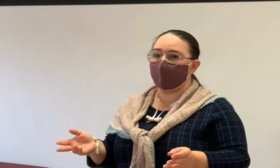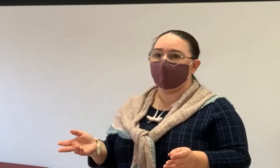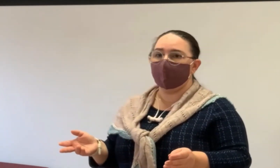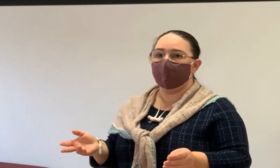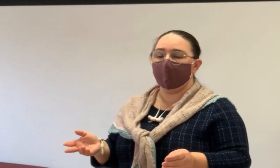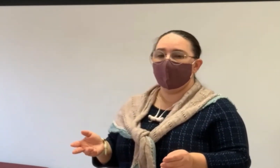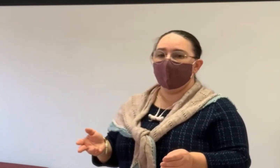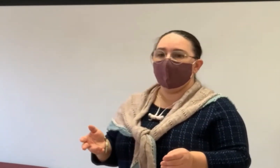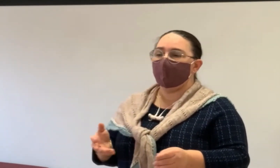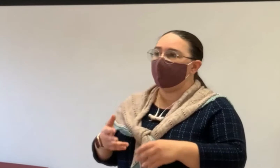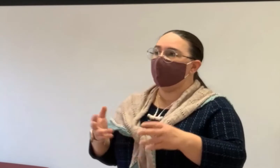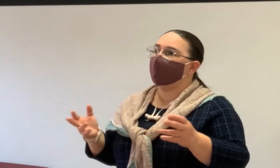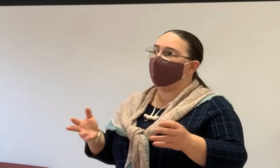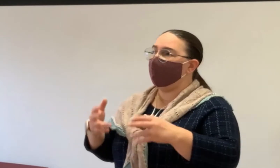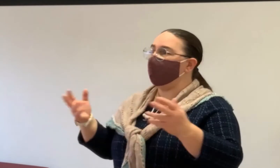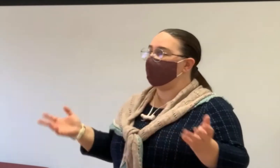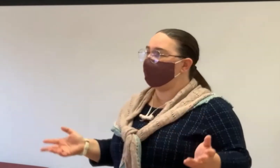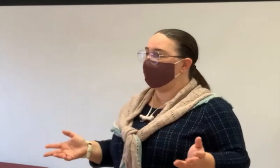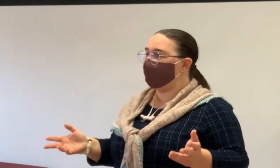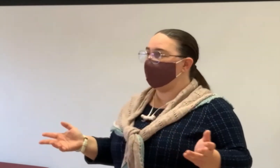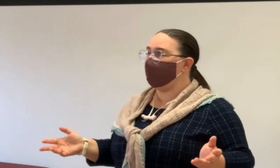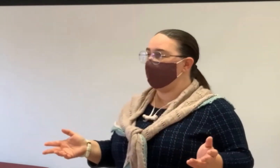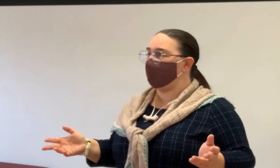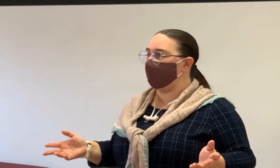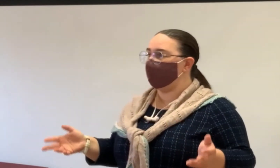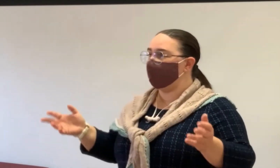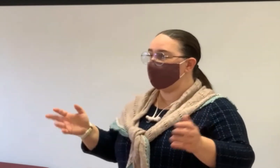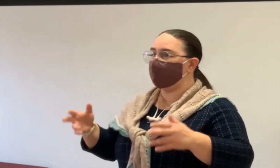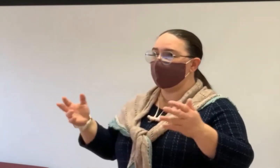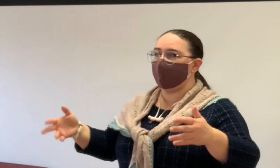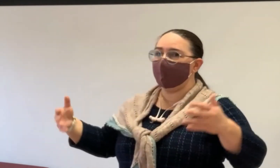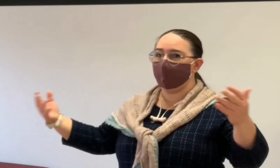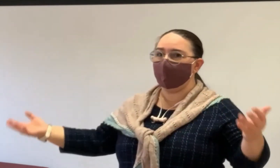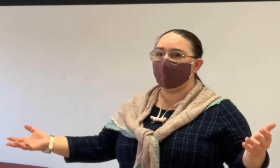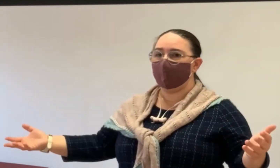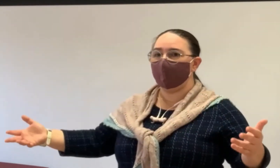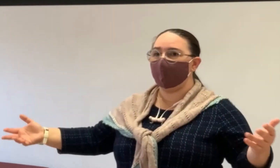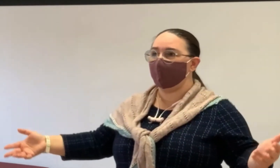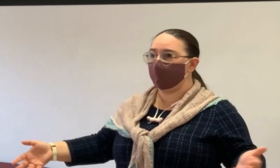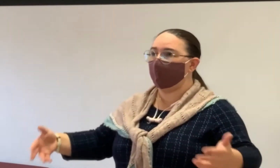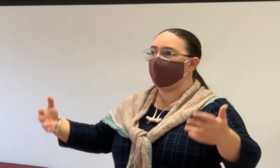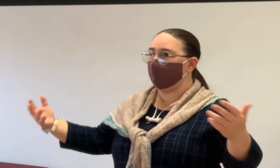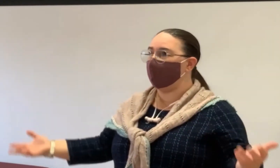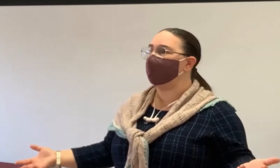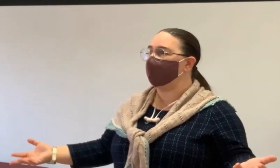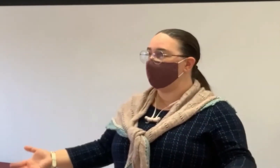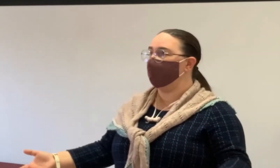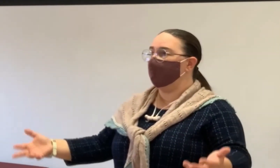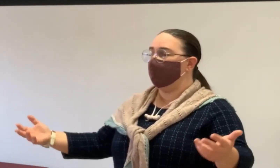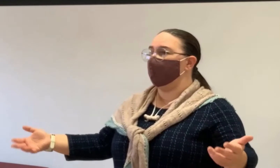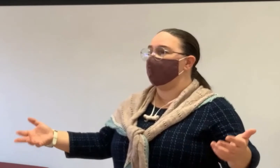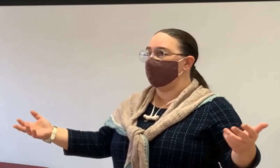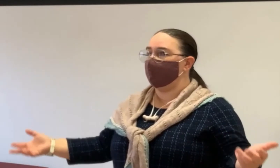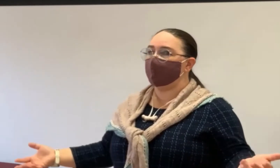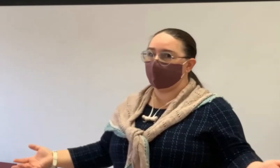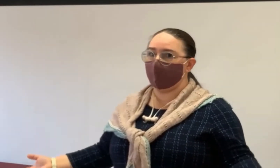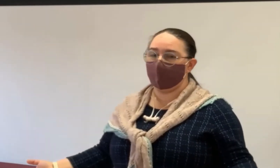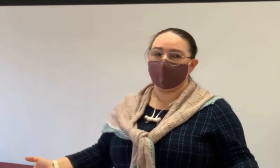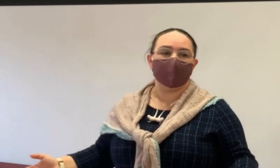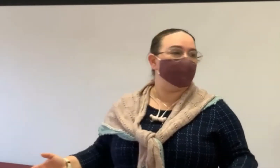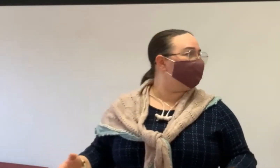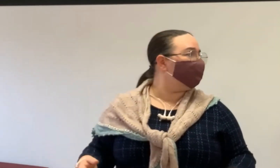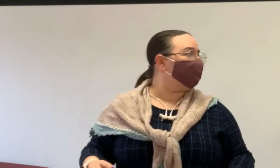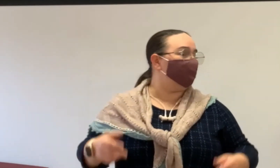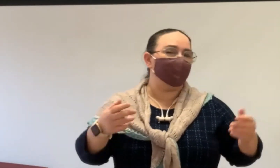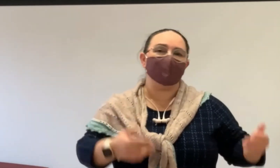reverse mortgage. So they don't care if you have income or not. They are designed for people who are older and probably working less or